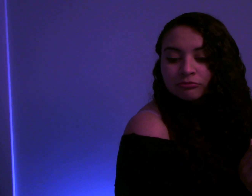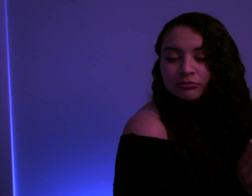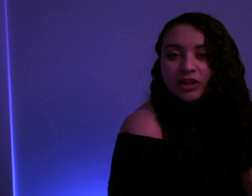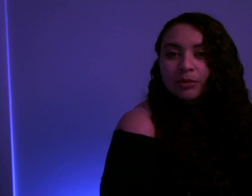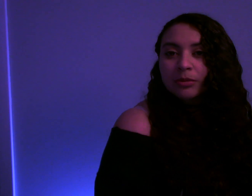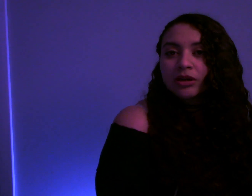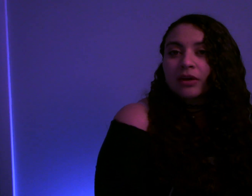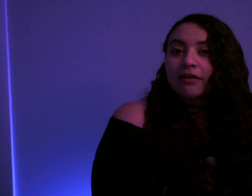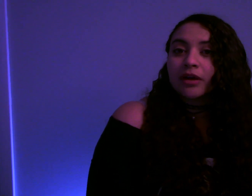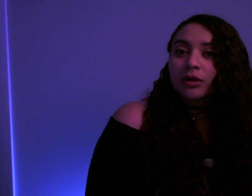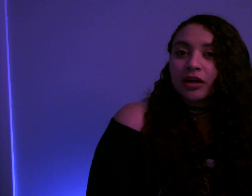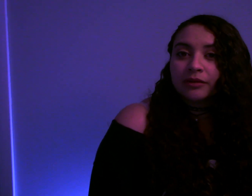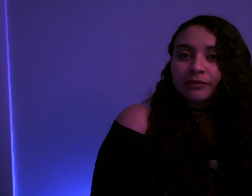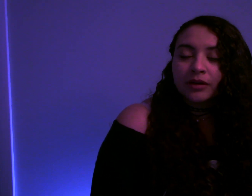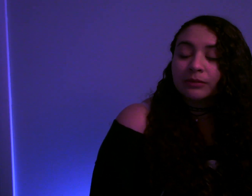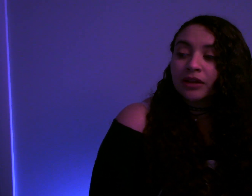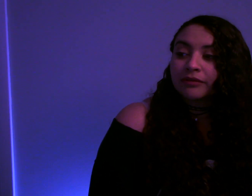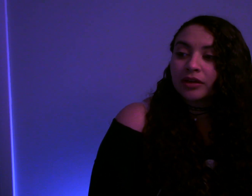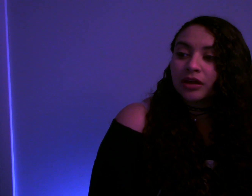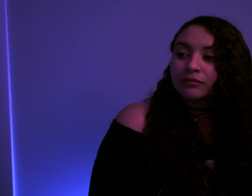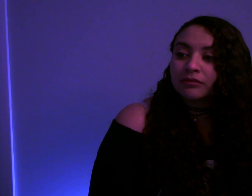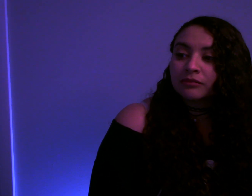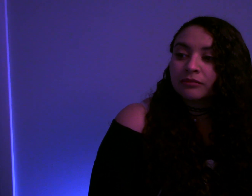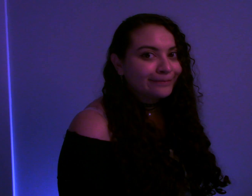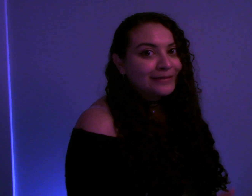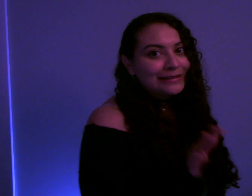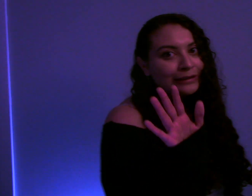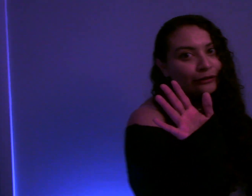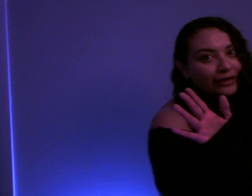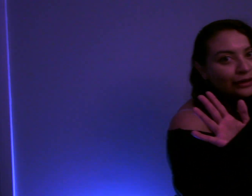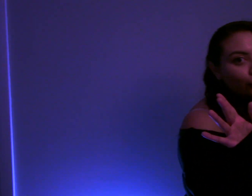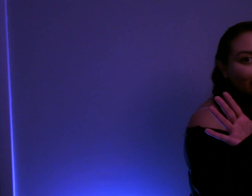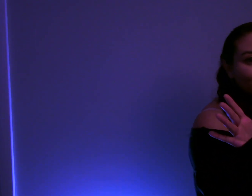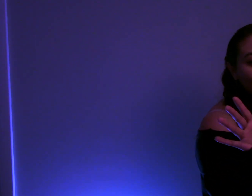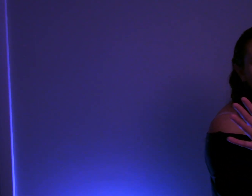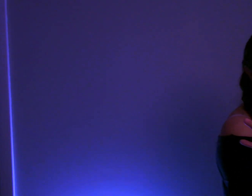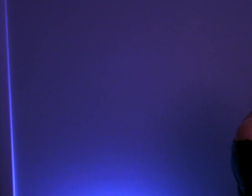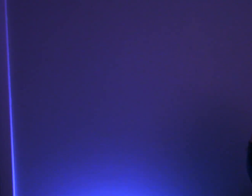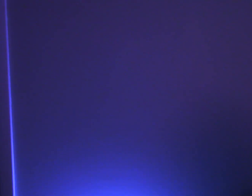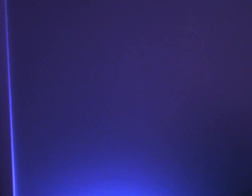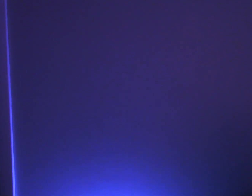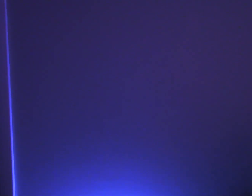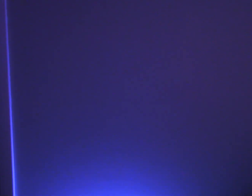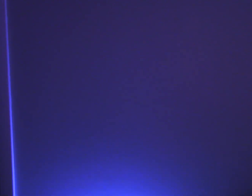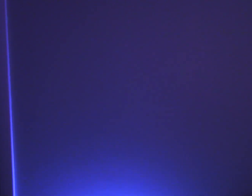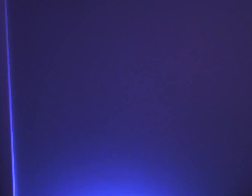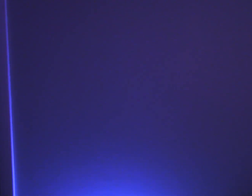I probably don't have that many I'm not that funny Sorry, waited for nothing Working Out I'm